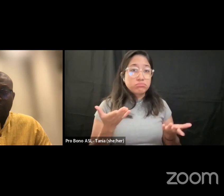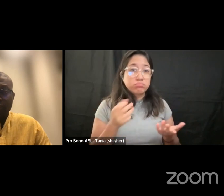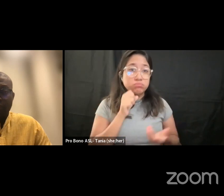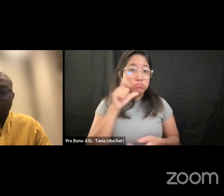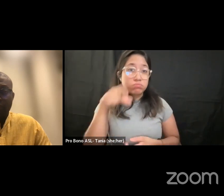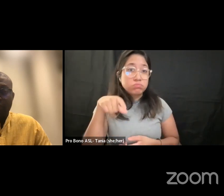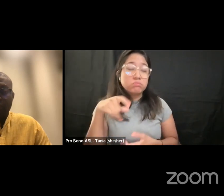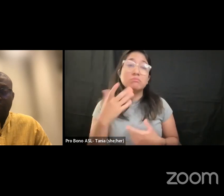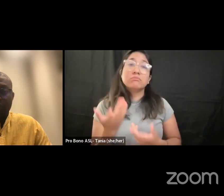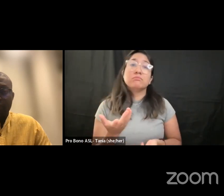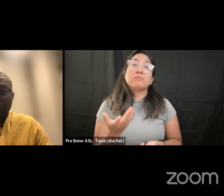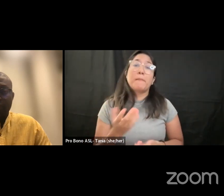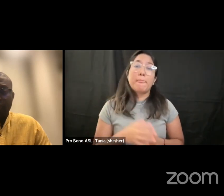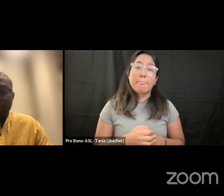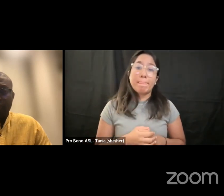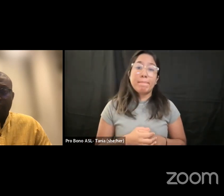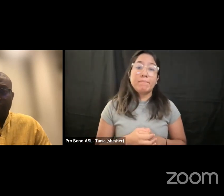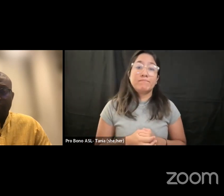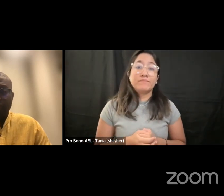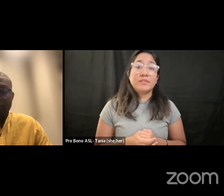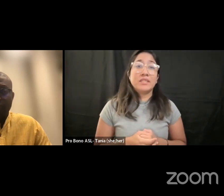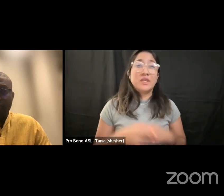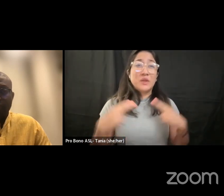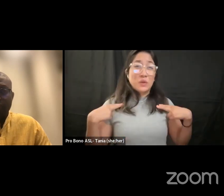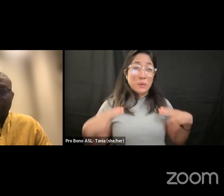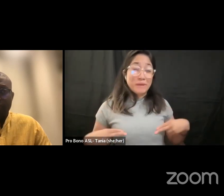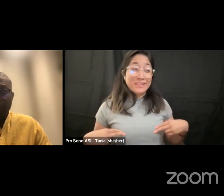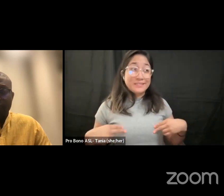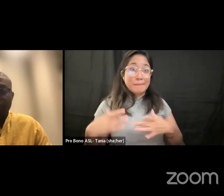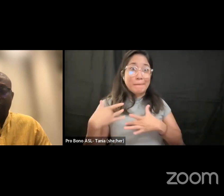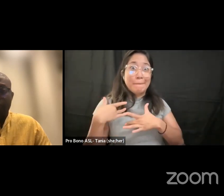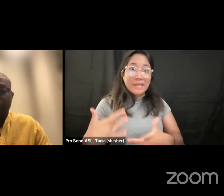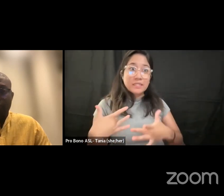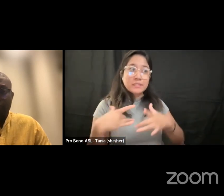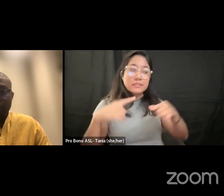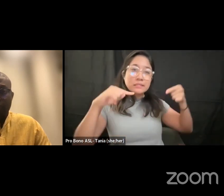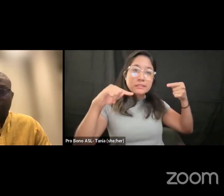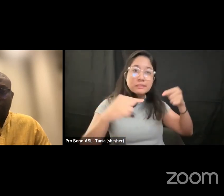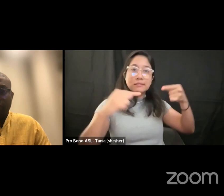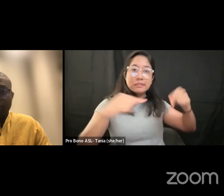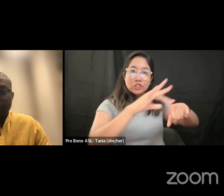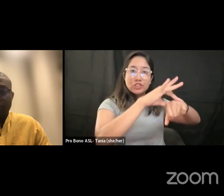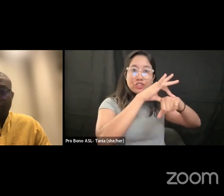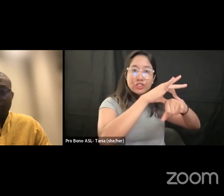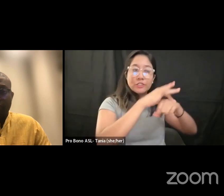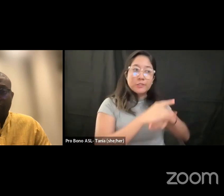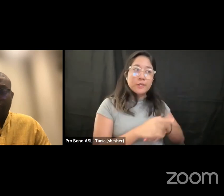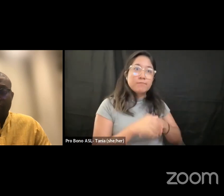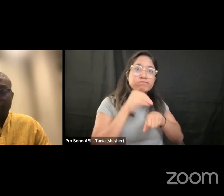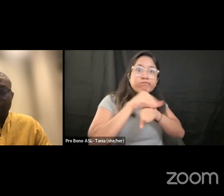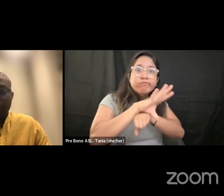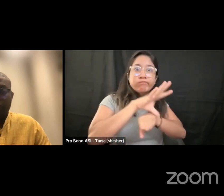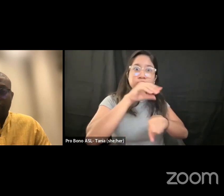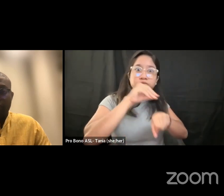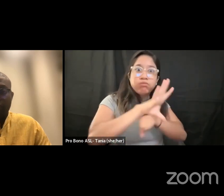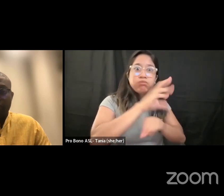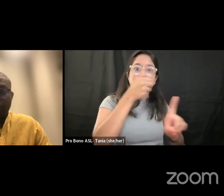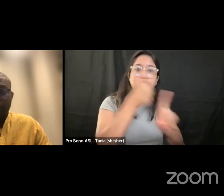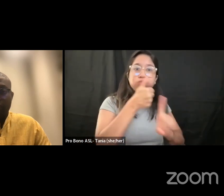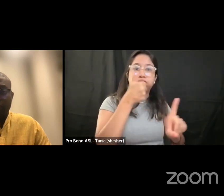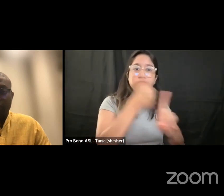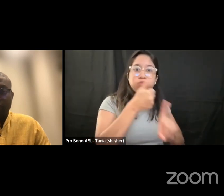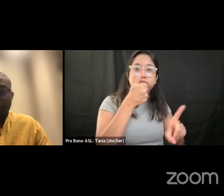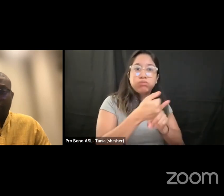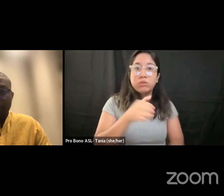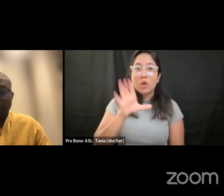has always been um human actions um on the earth harming the earth core you